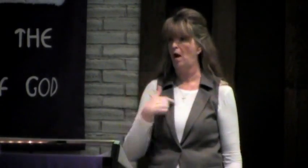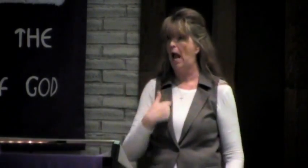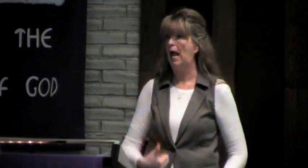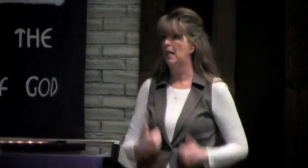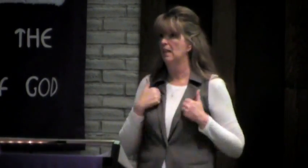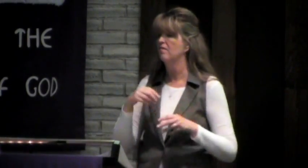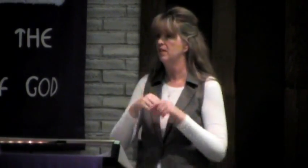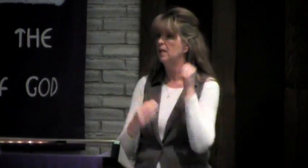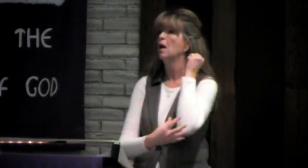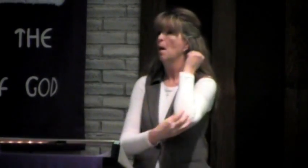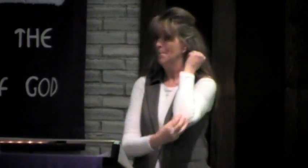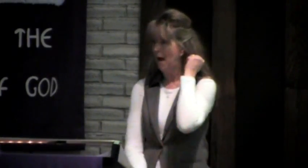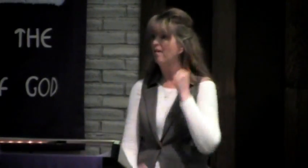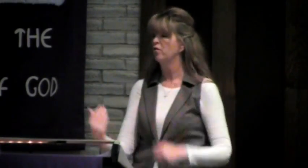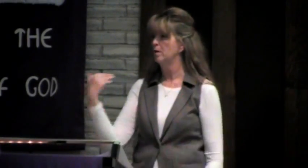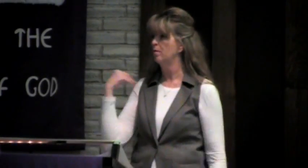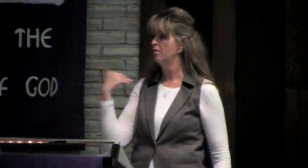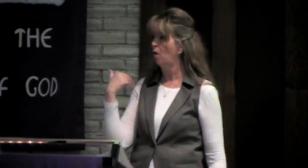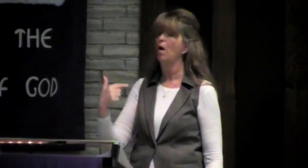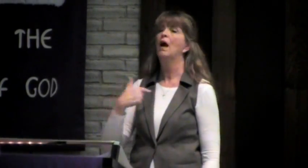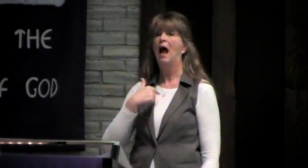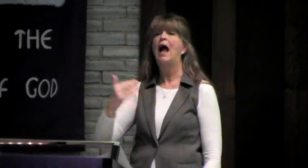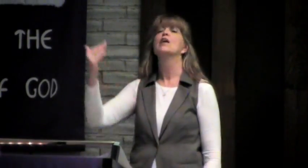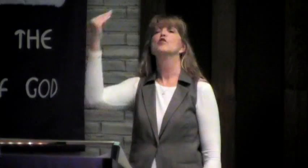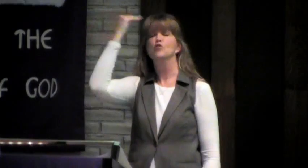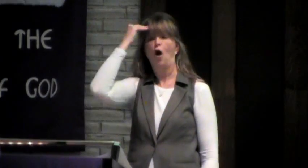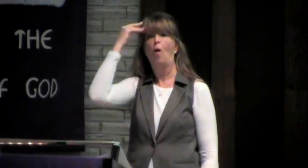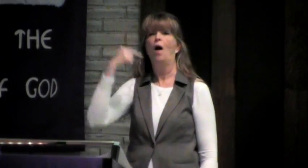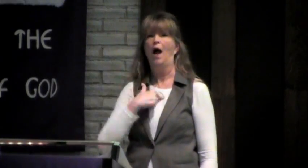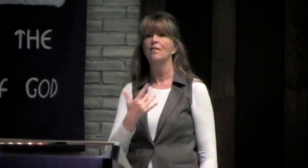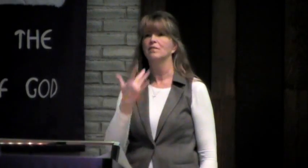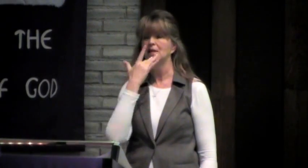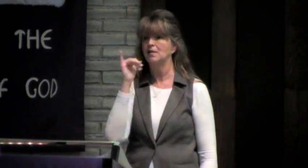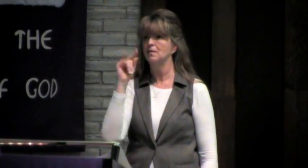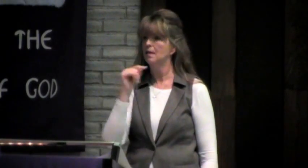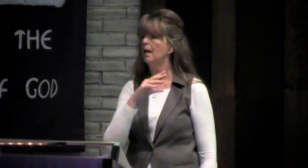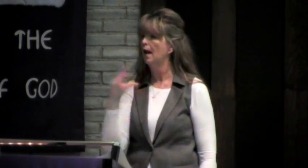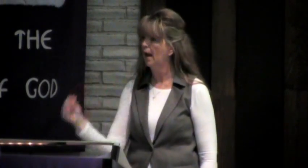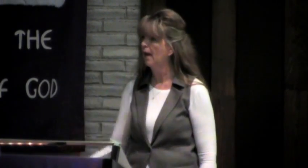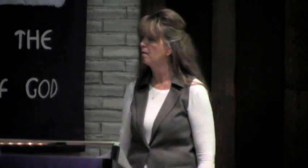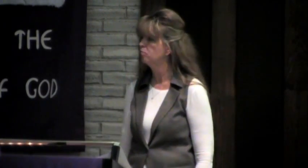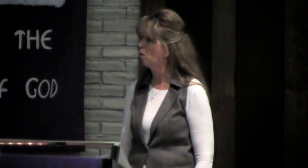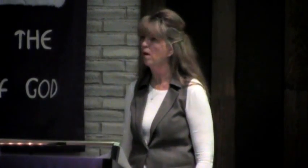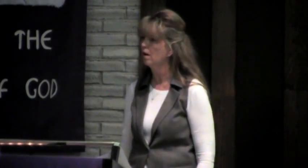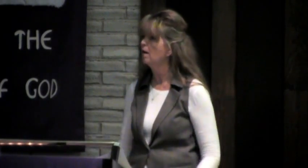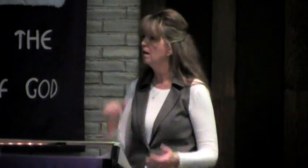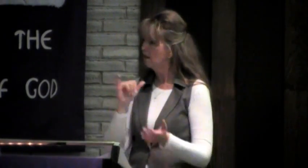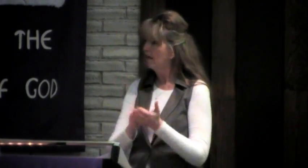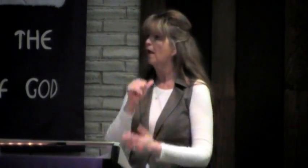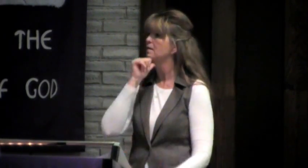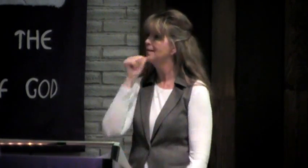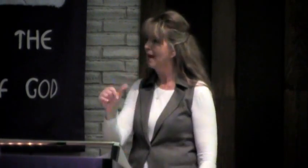have experienced poverty. You know, I lived in poverty before, and I know the taste of that.